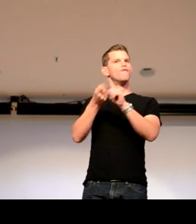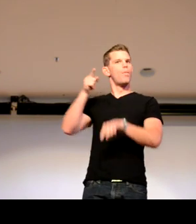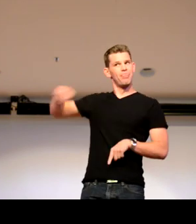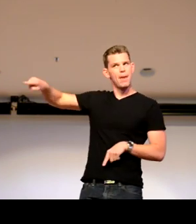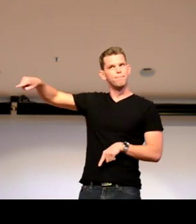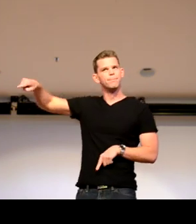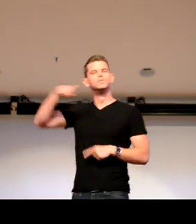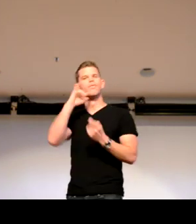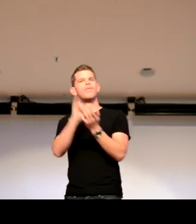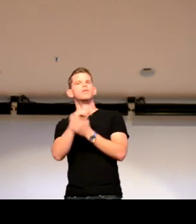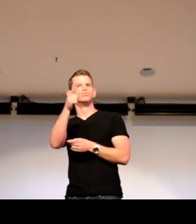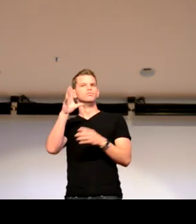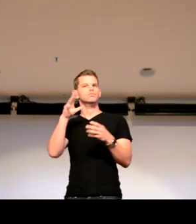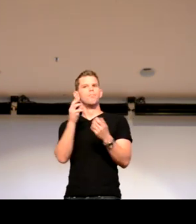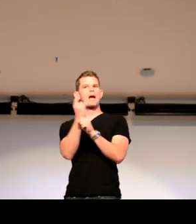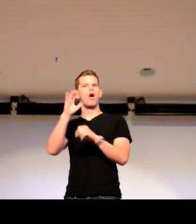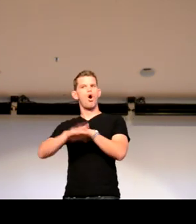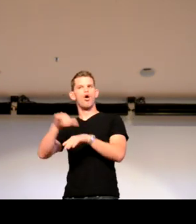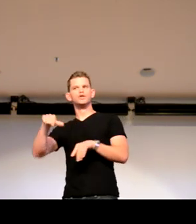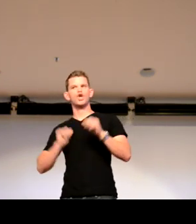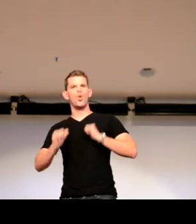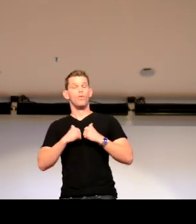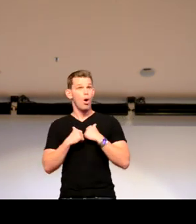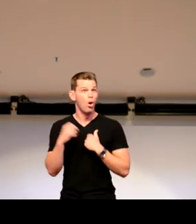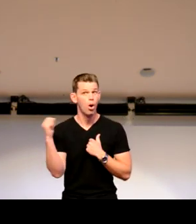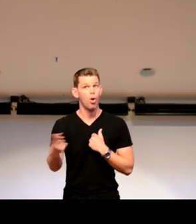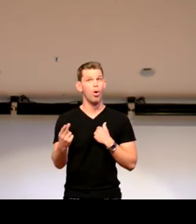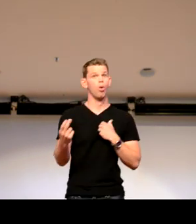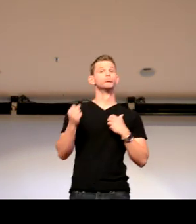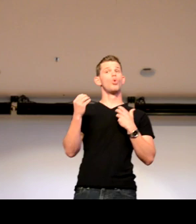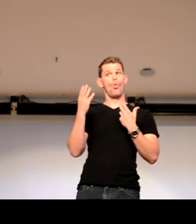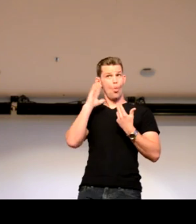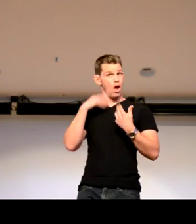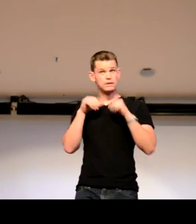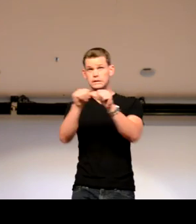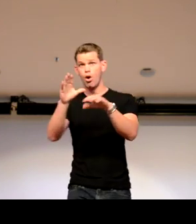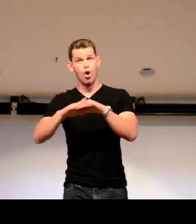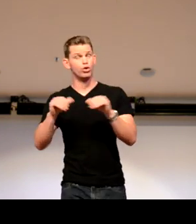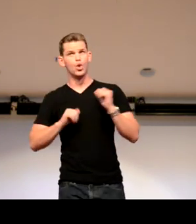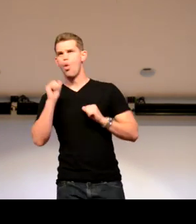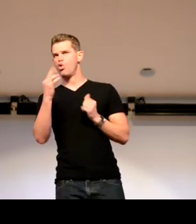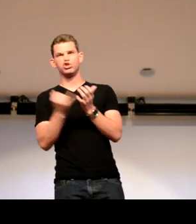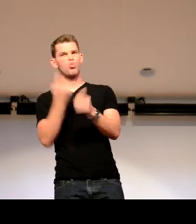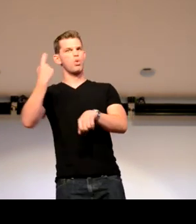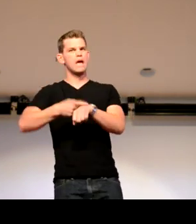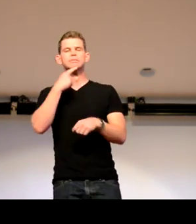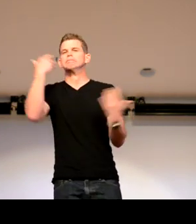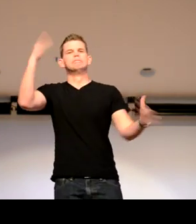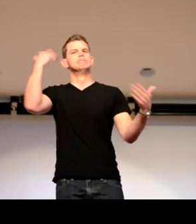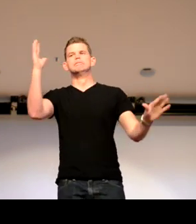a call from them saying that you made it to be on the show. And I said, oh, really? So will I stay on the show, or will it just be one